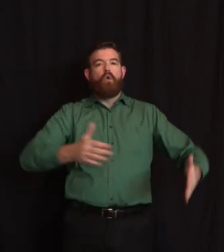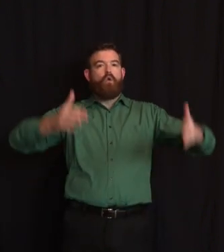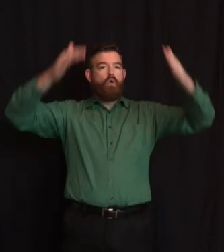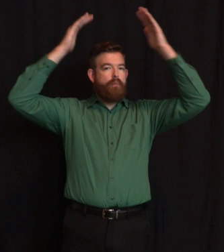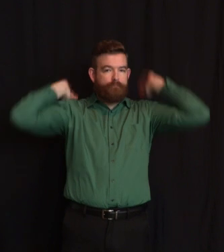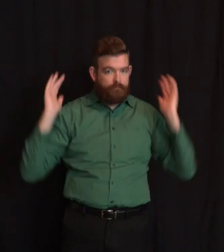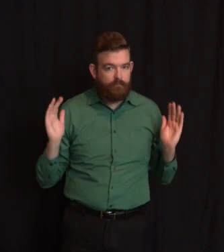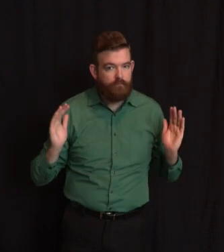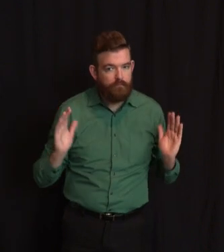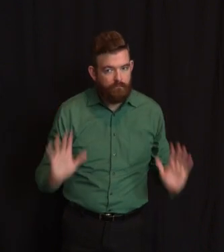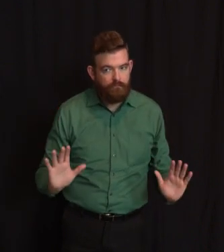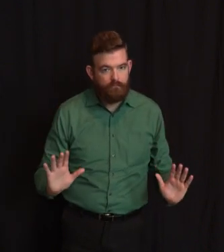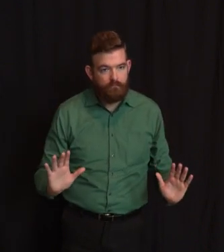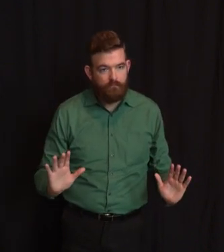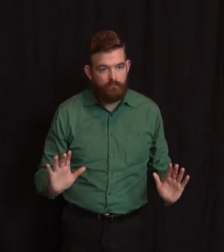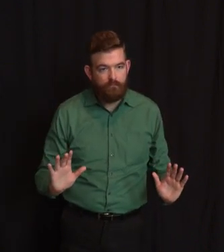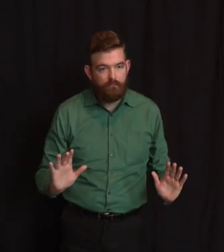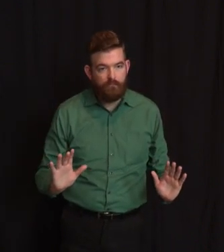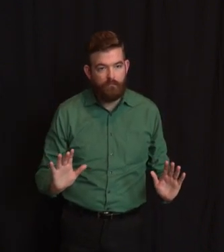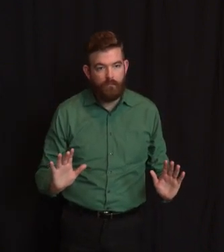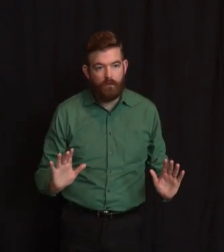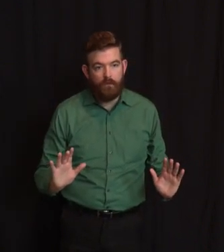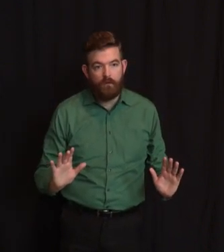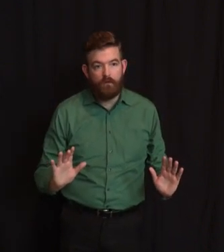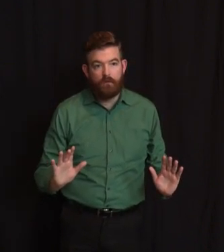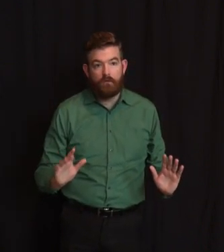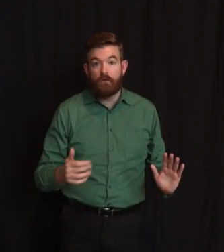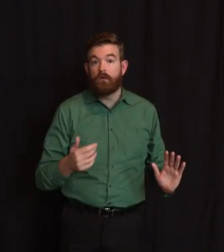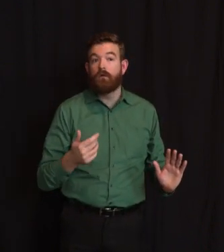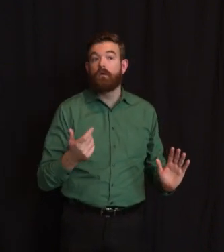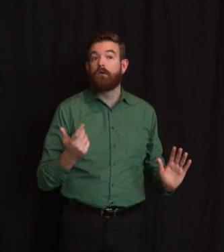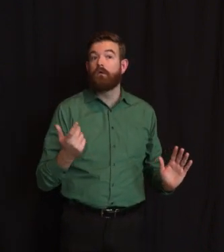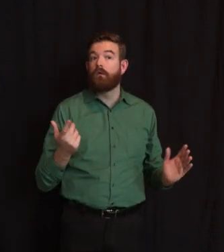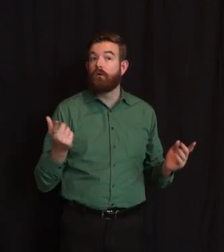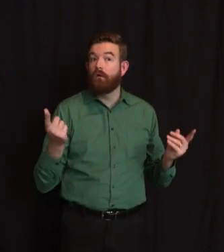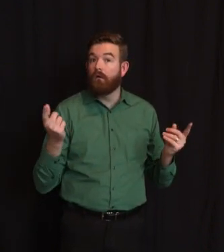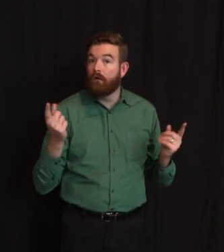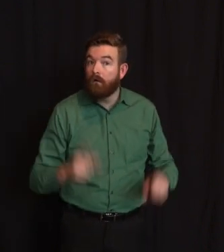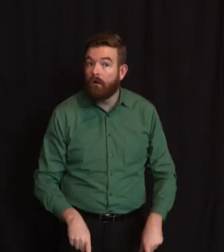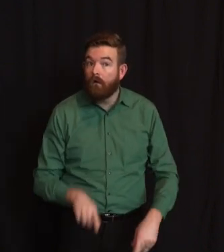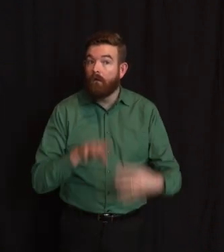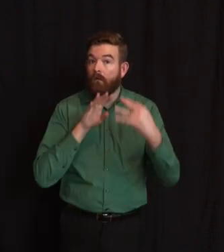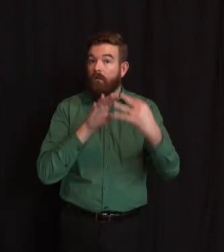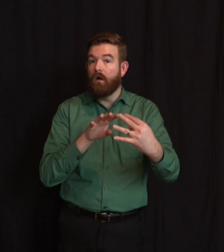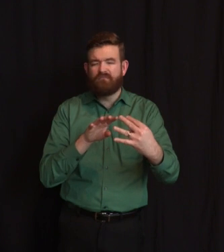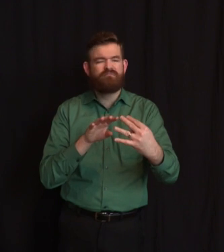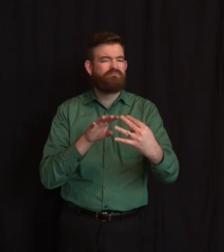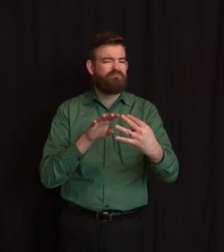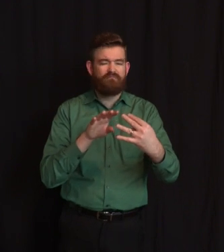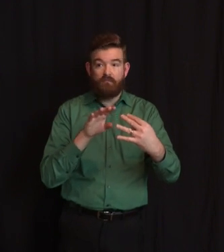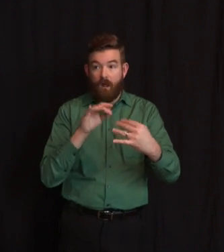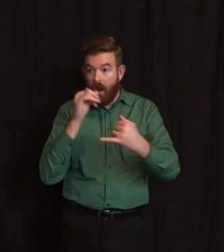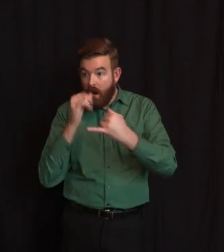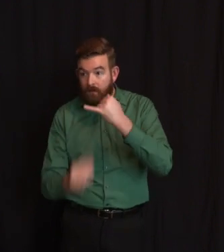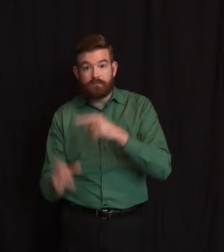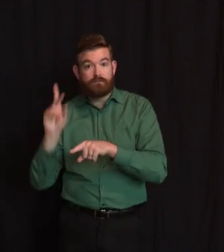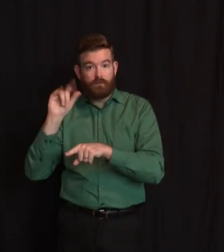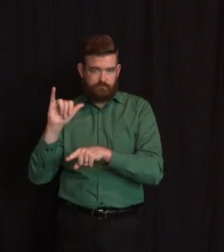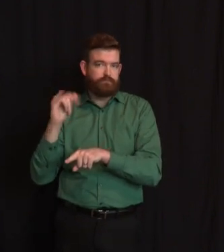stay at home. Keep your distance. Keep us getting the map that looks lighter and lighter every time we pull it up. With that, Judy will correct the